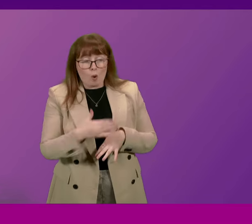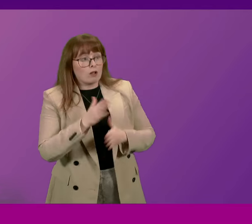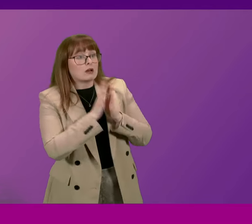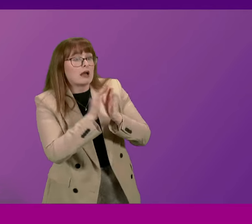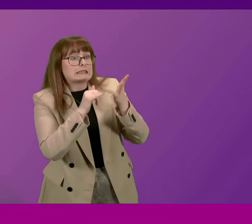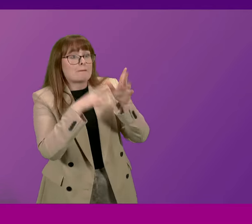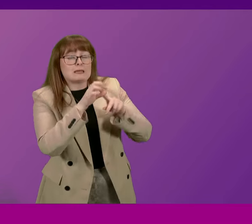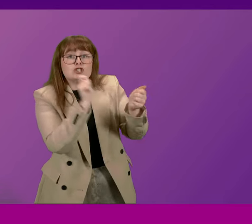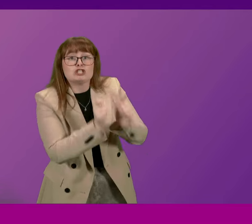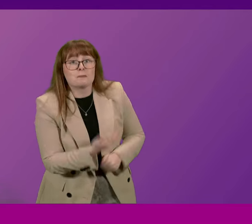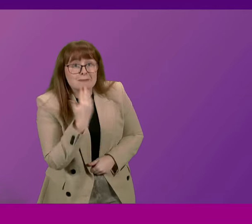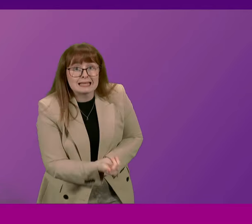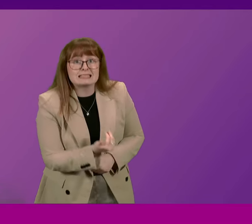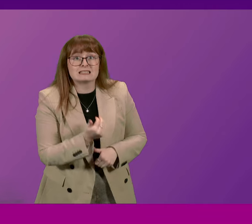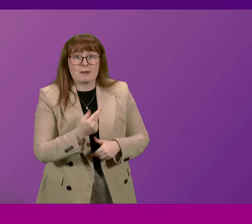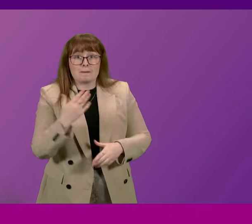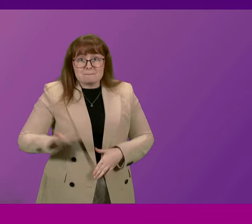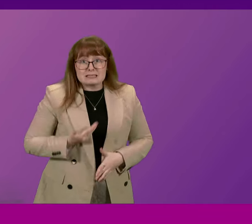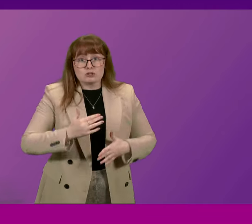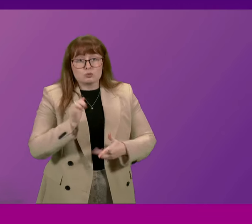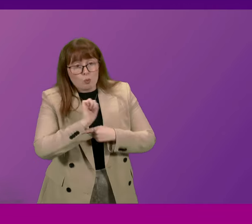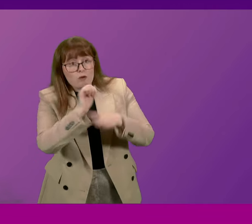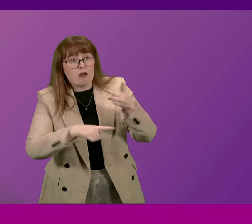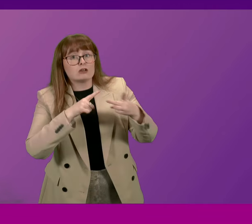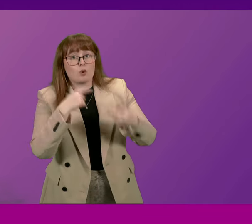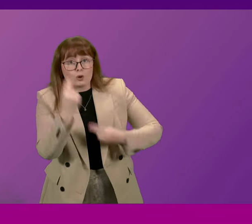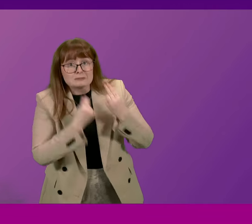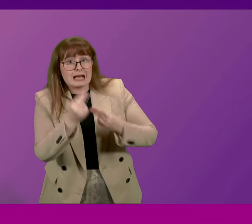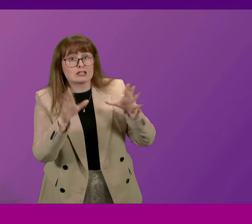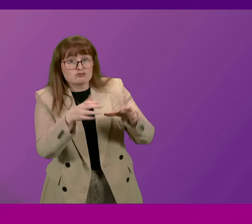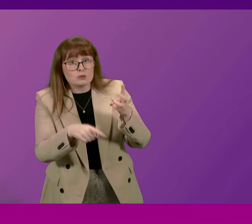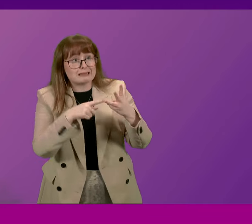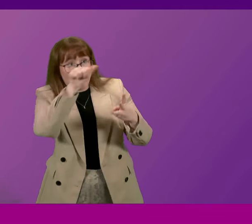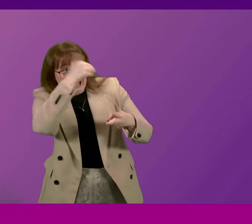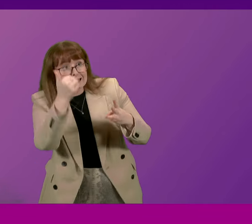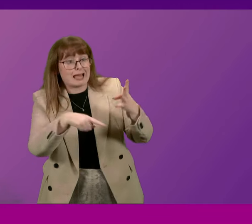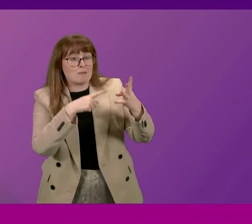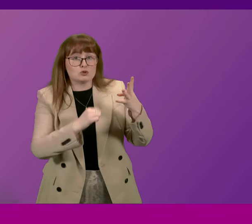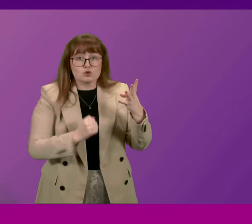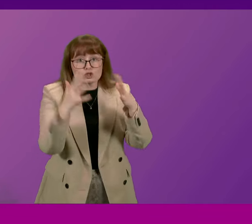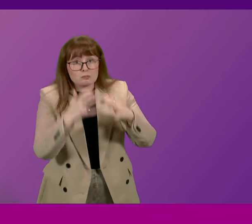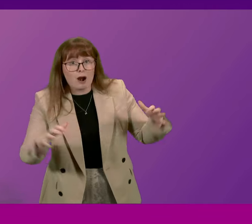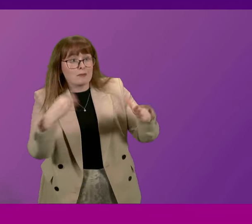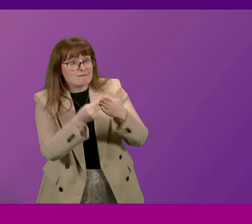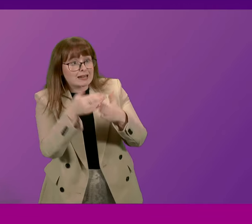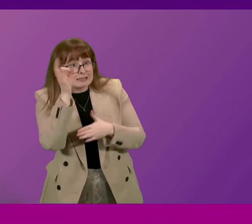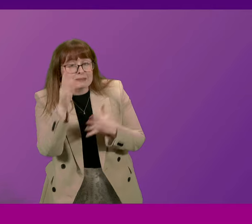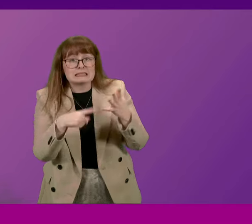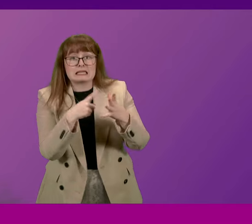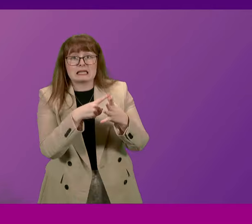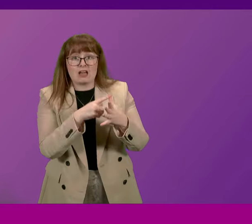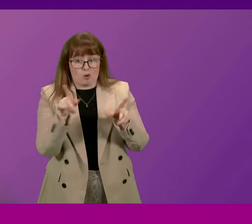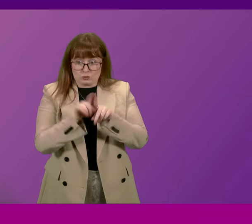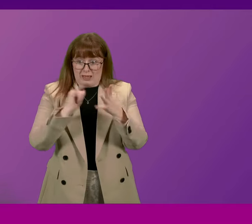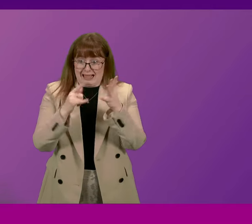direction. Business owners, hospitality groups, chambers of commerce, academics, the Scottish Parliament, Finance Committee, even